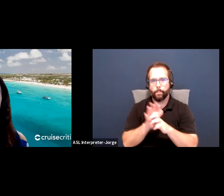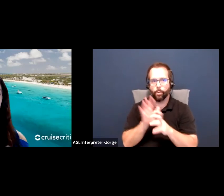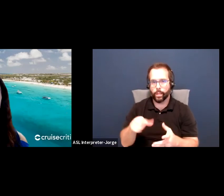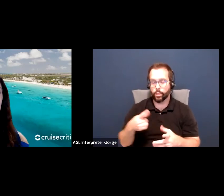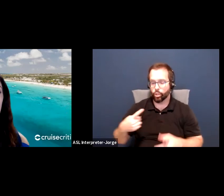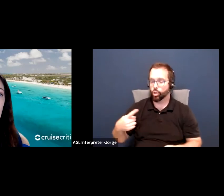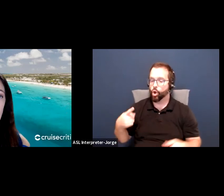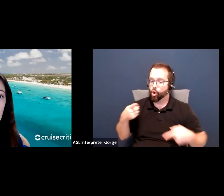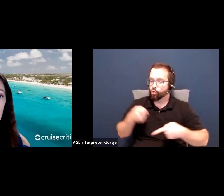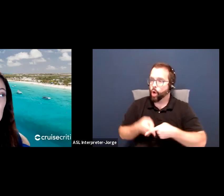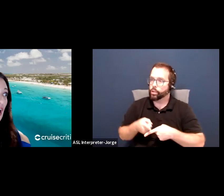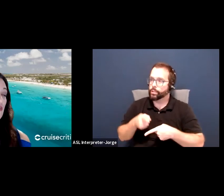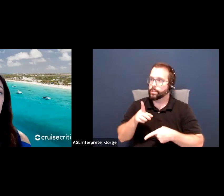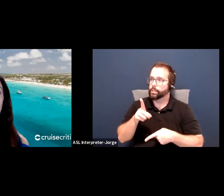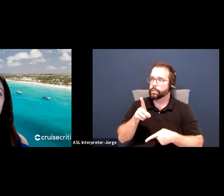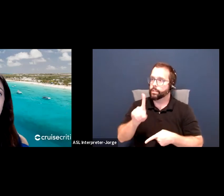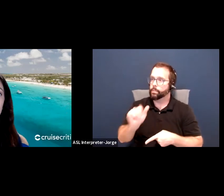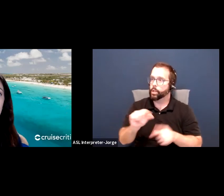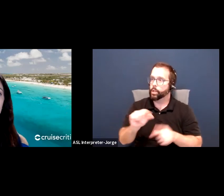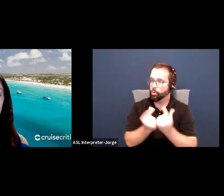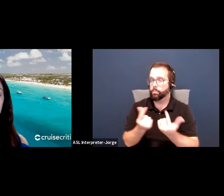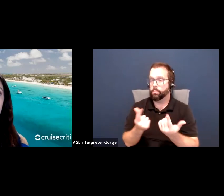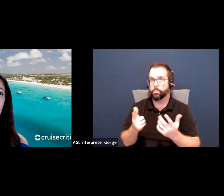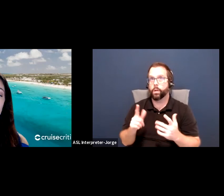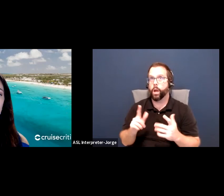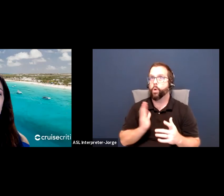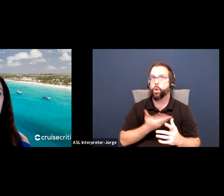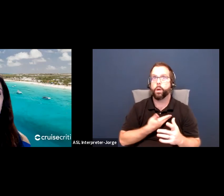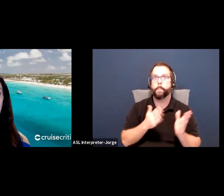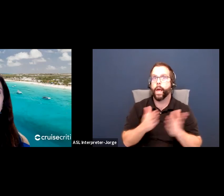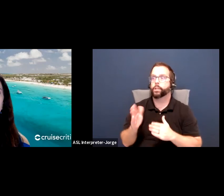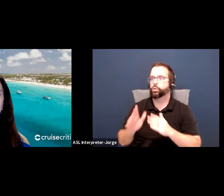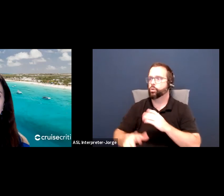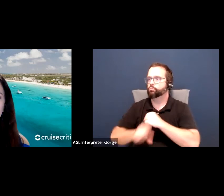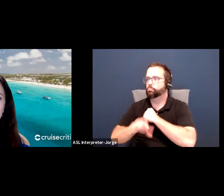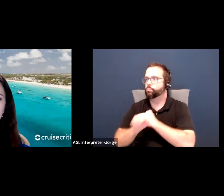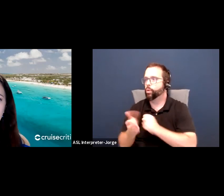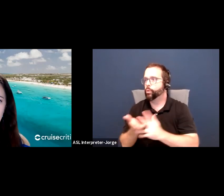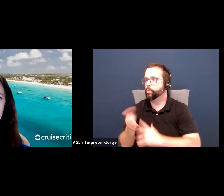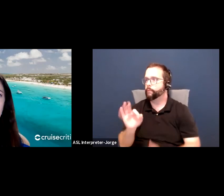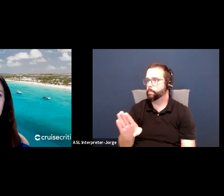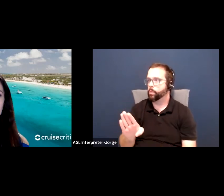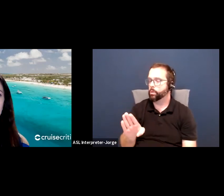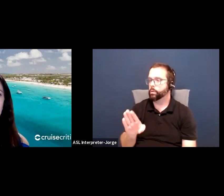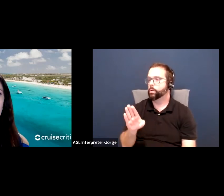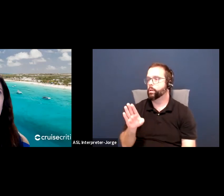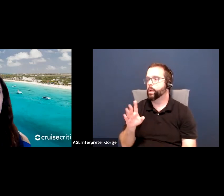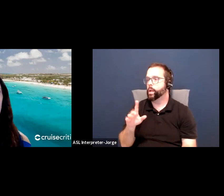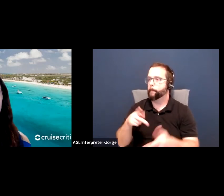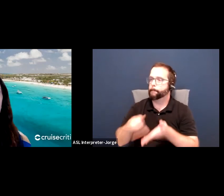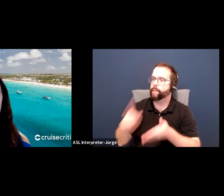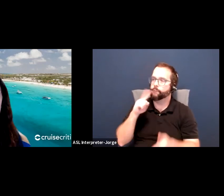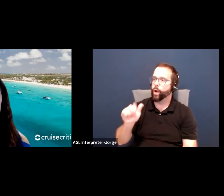was to start a social media campaign and buy Facebook ads for it. You would need real specific measures to say,